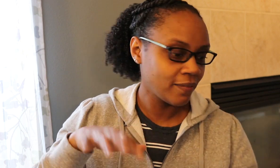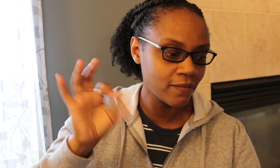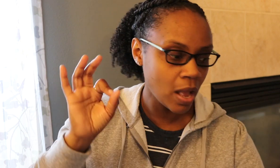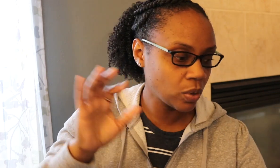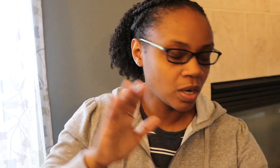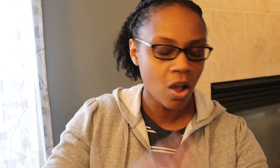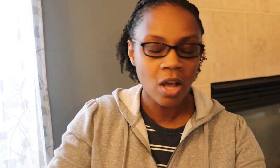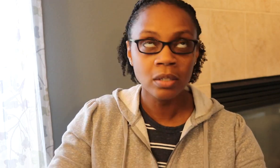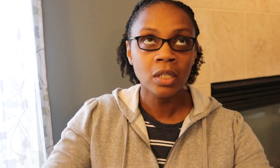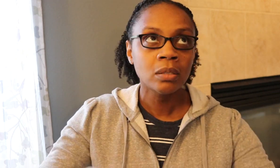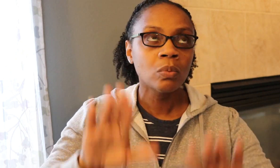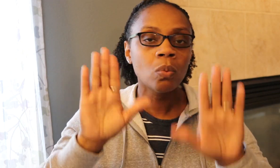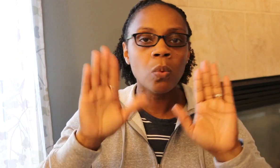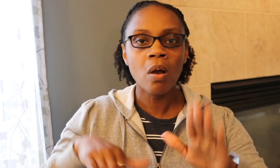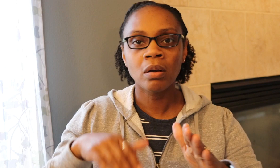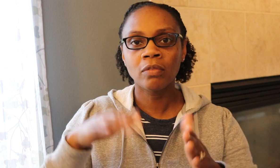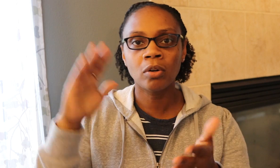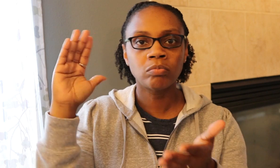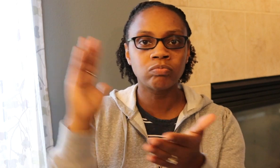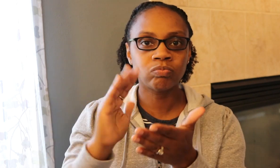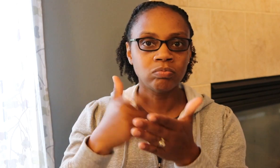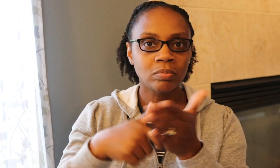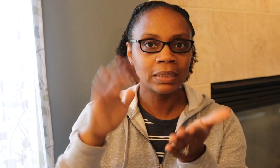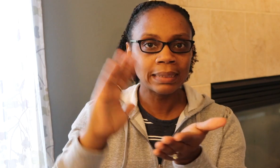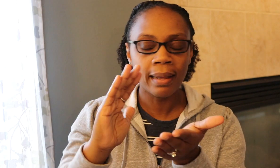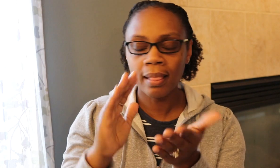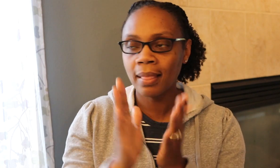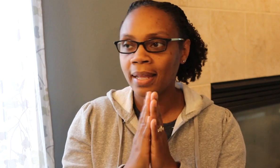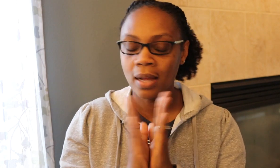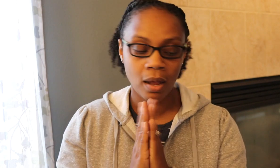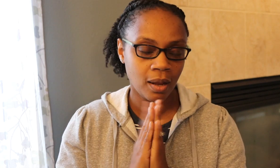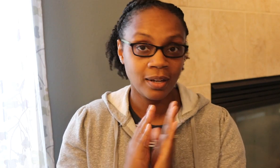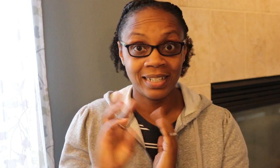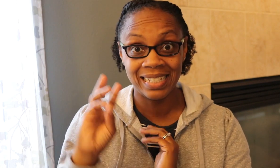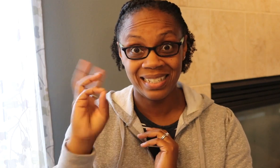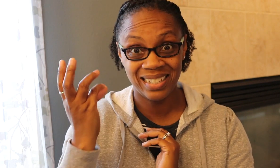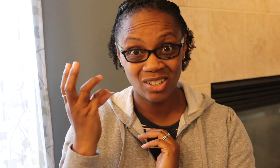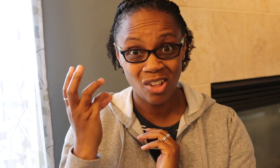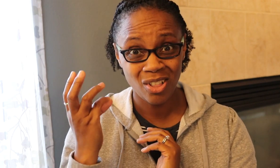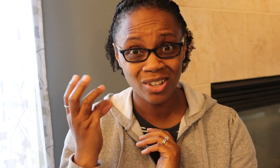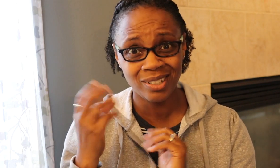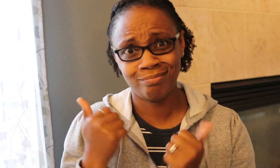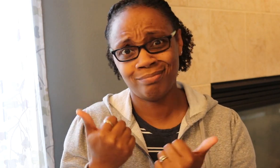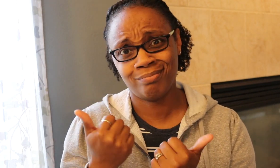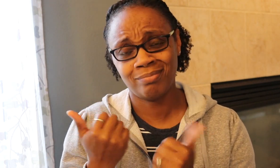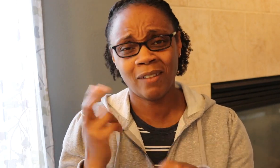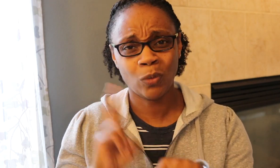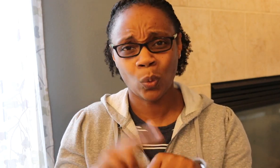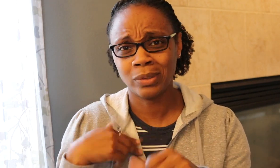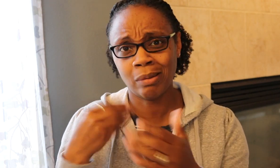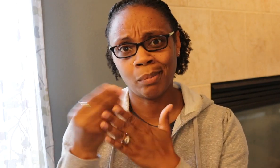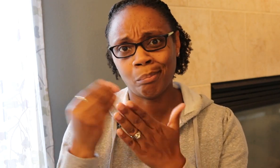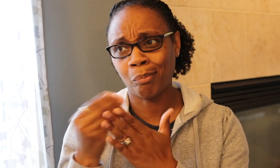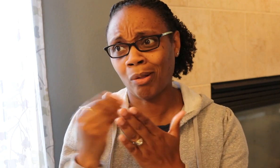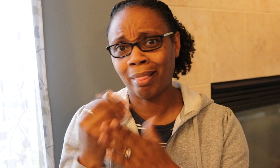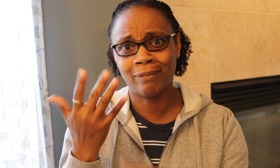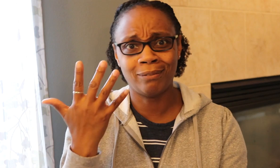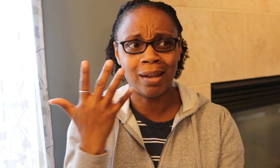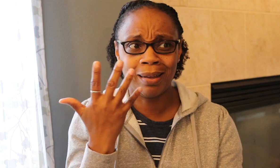and I was so happy to find them on that great reduced price sale. $6. You can't beat that. So I think I